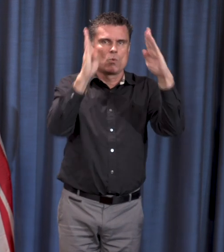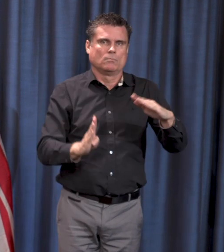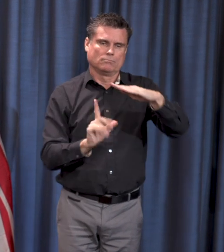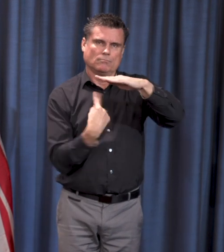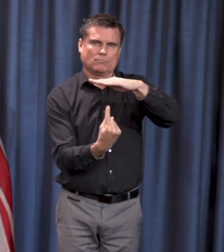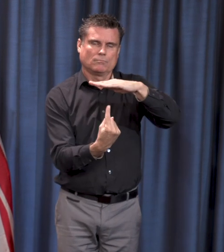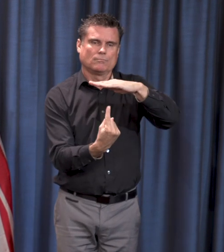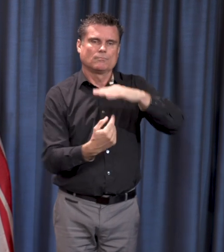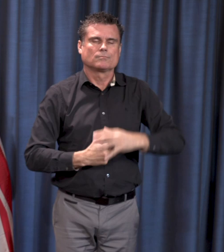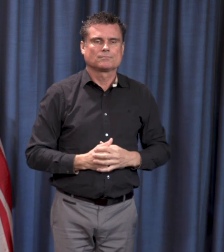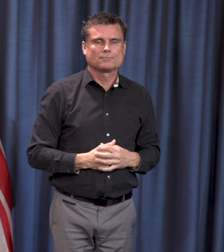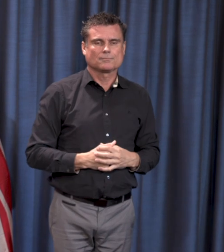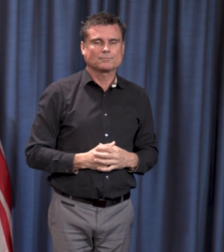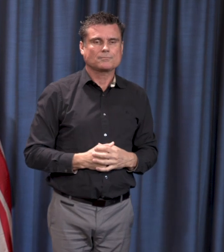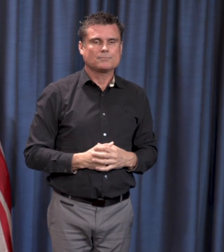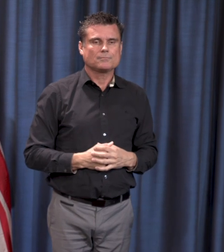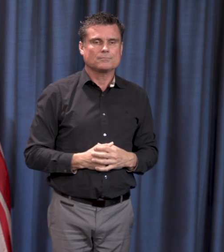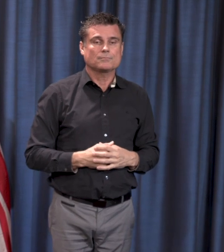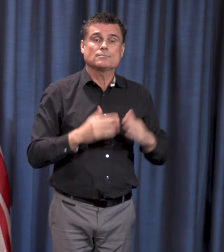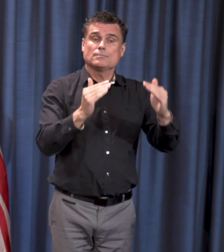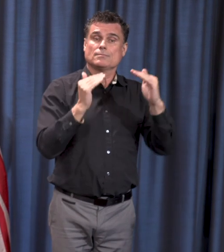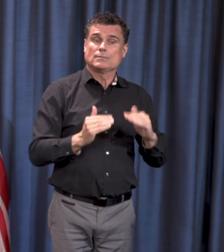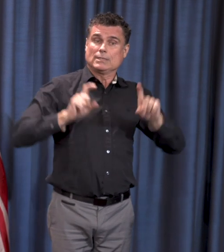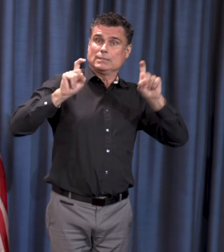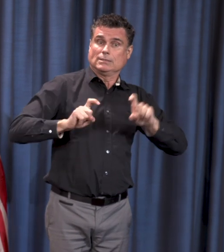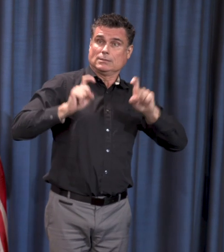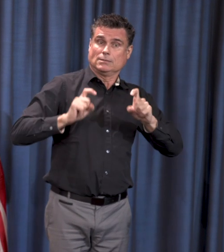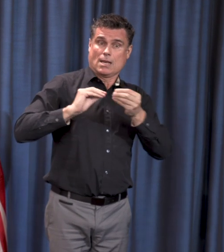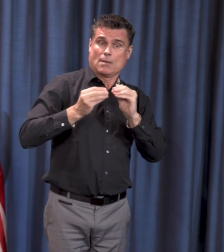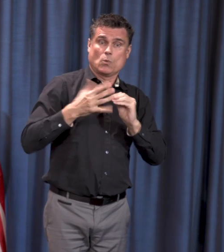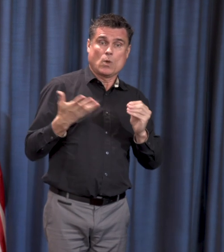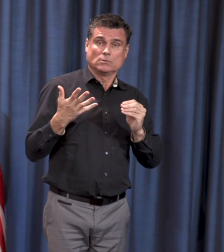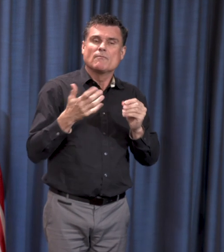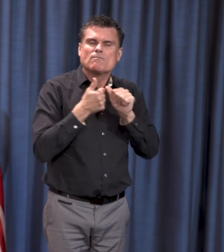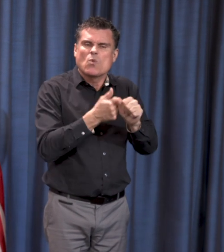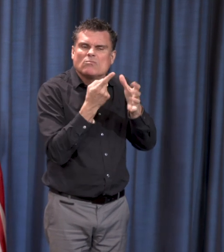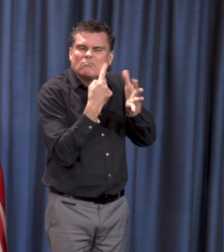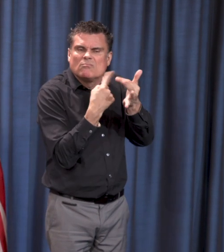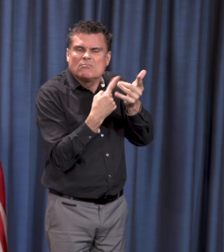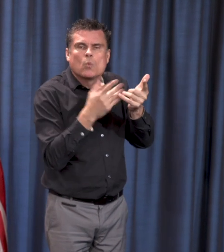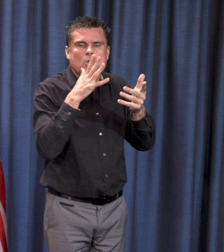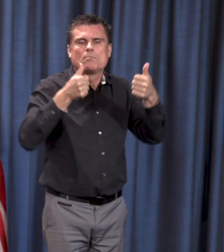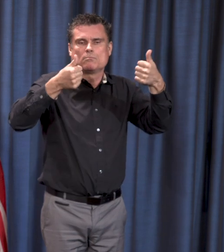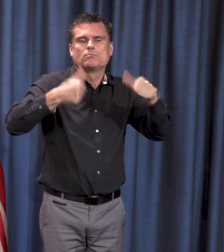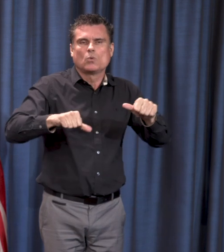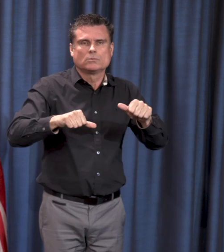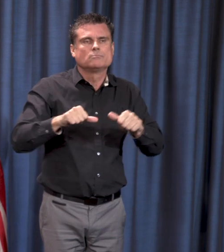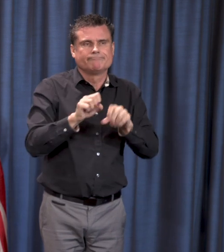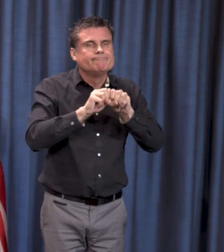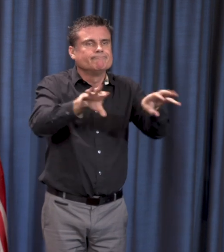We will be posting, of course, the testing numbers as well on a more regular basis in the coming days.